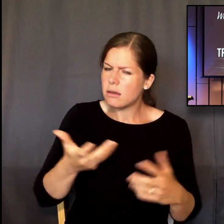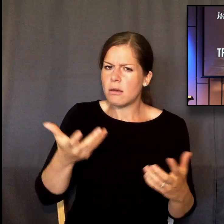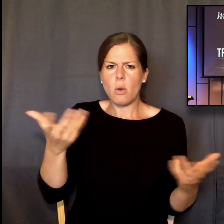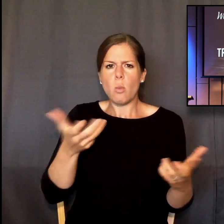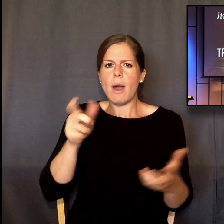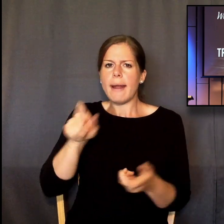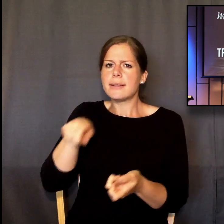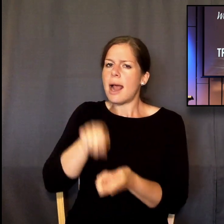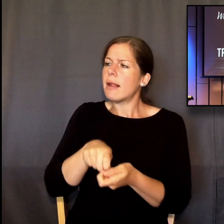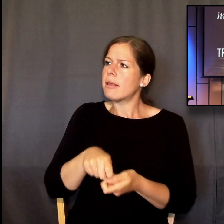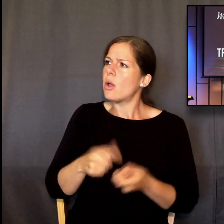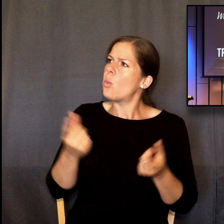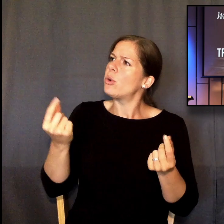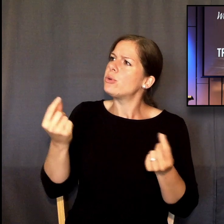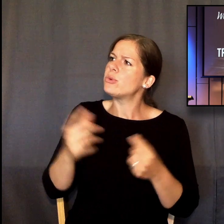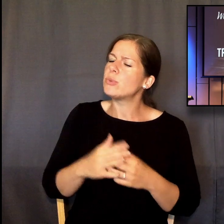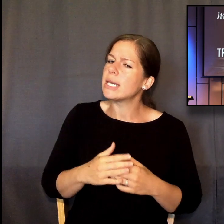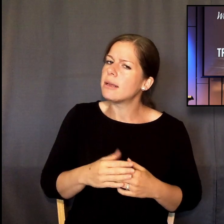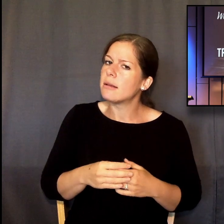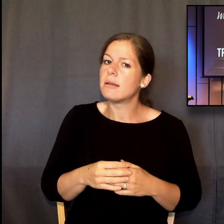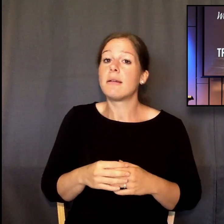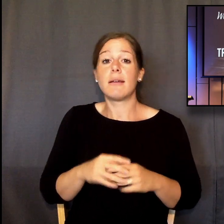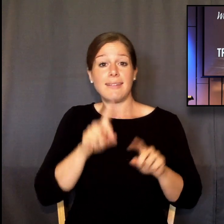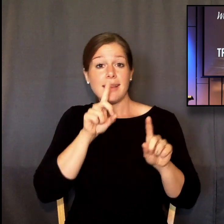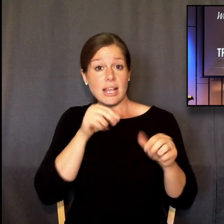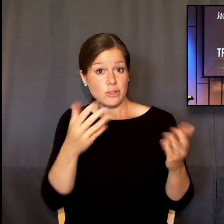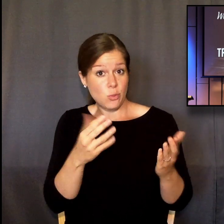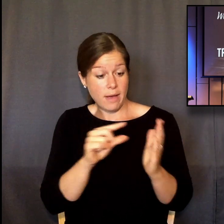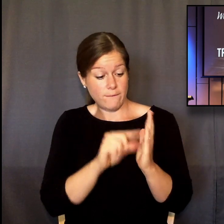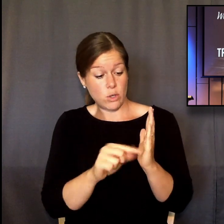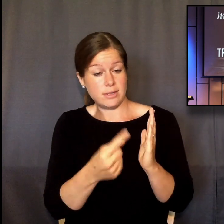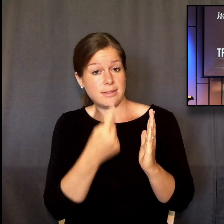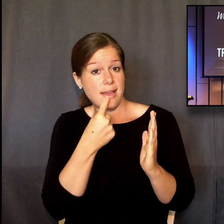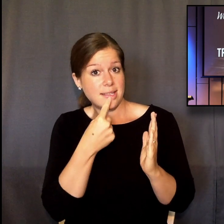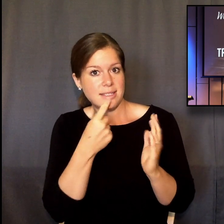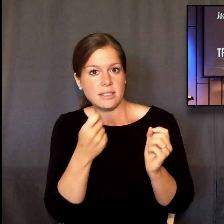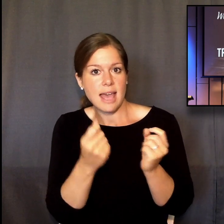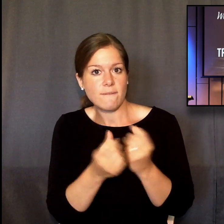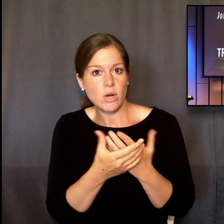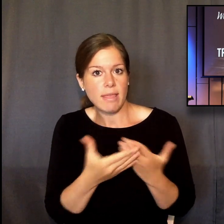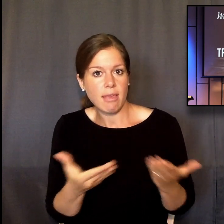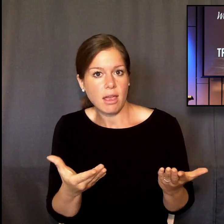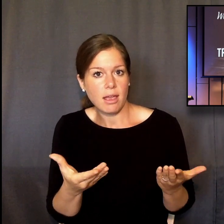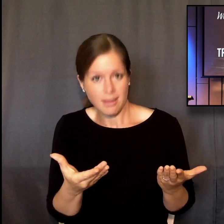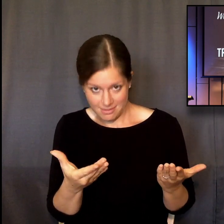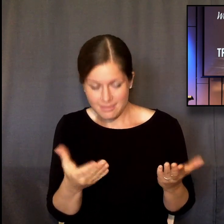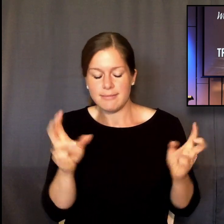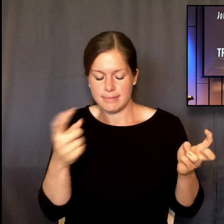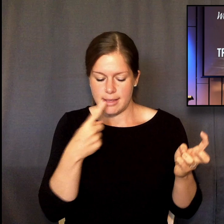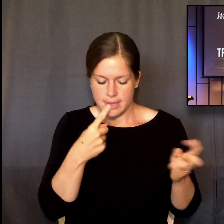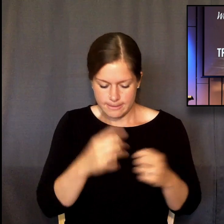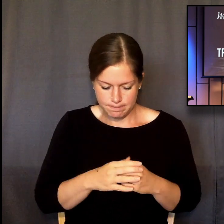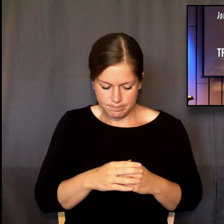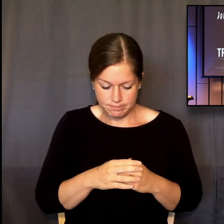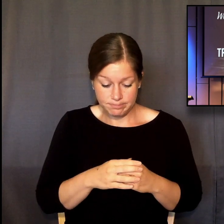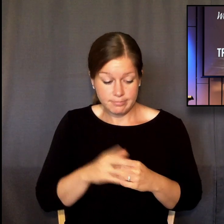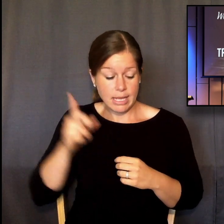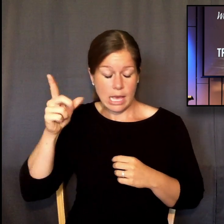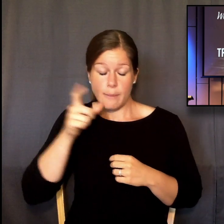doing when he's working? Look at the text. The answer is, it's everything. Look at the text. Him who works all